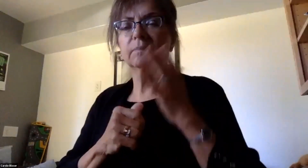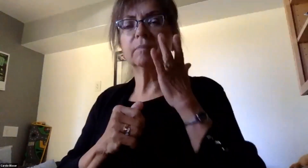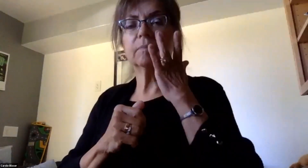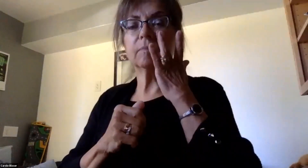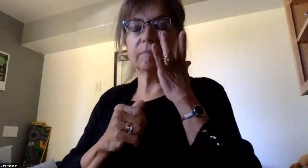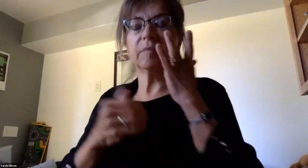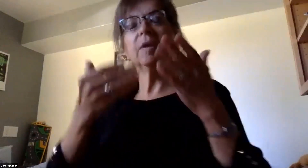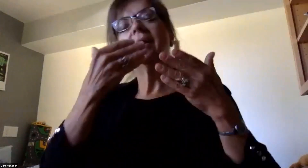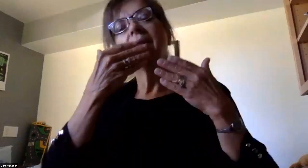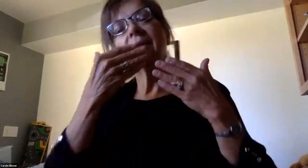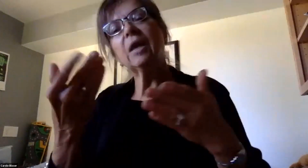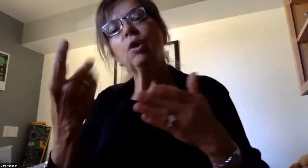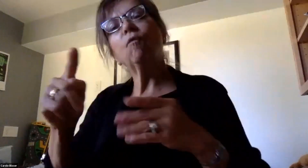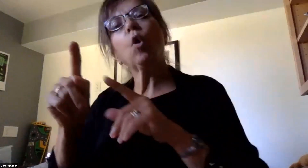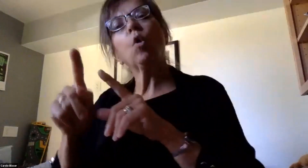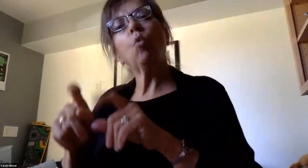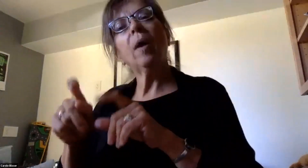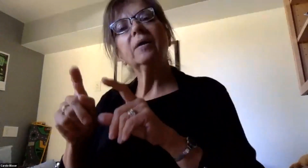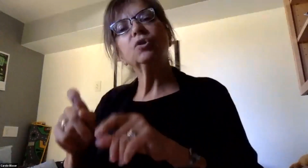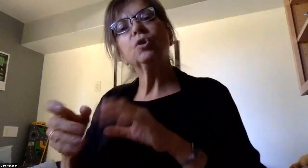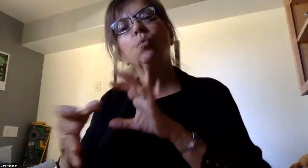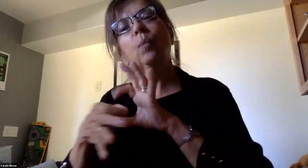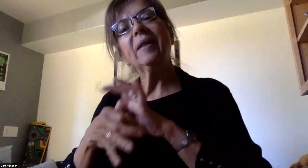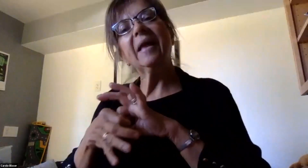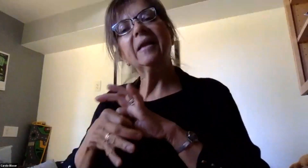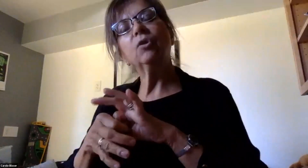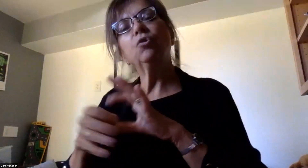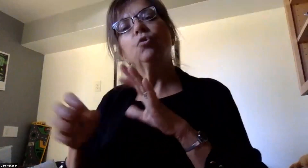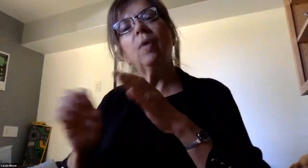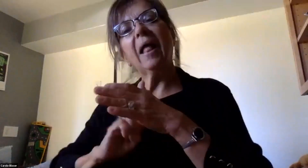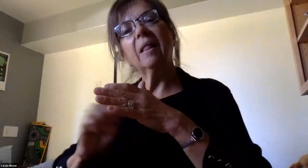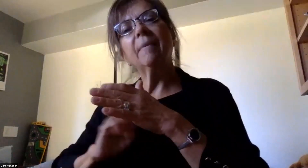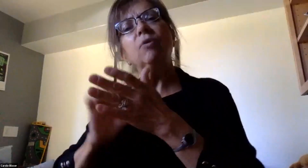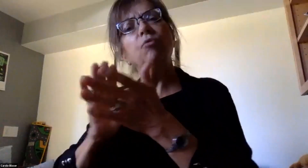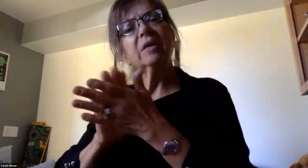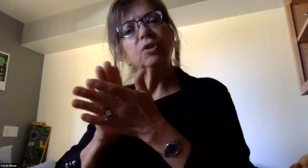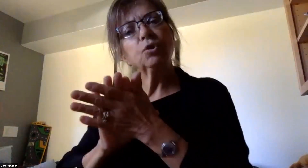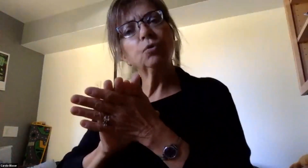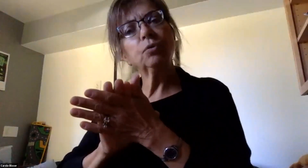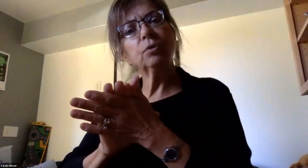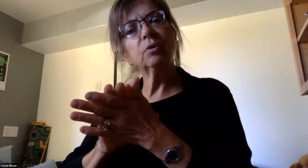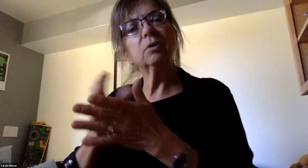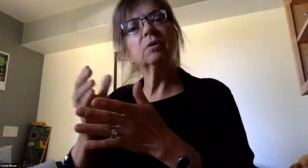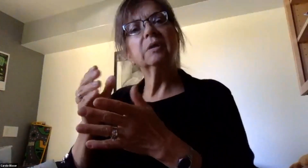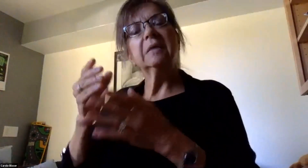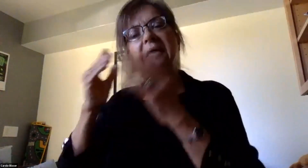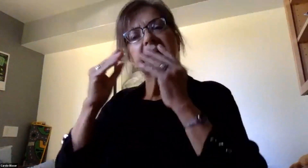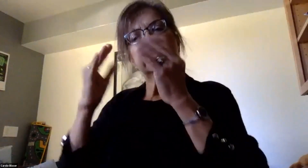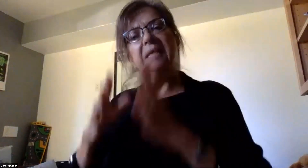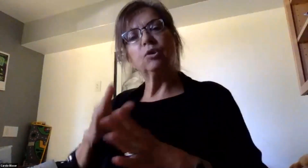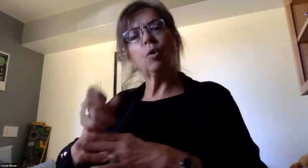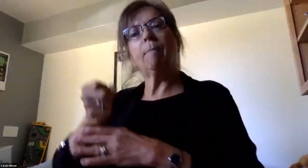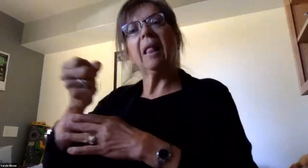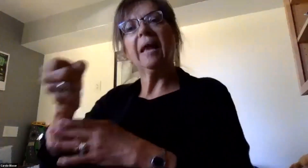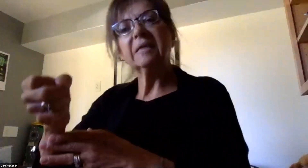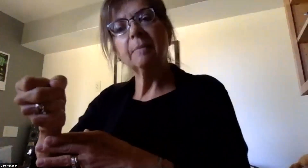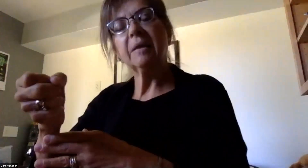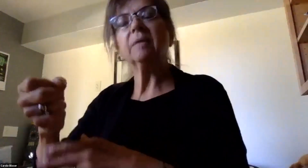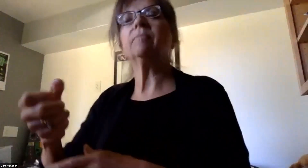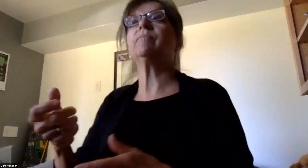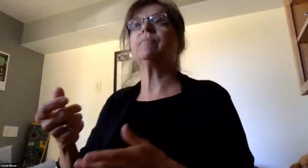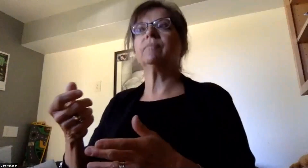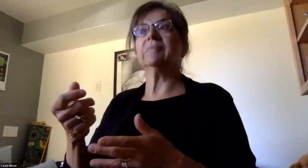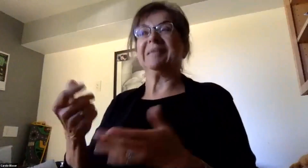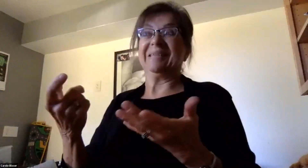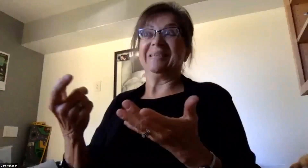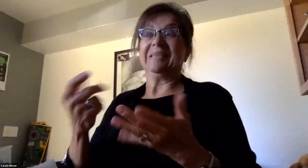Thank you for the question around when will elementary students get their teacher placement. We're actually, timeline wise, it would have been this